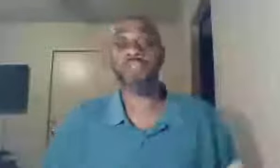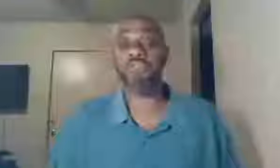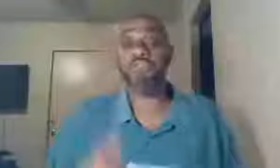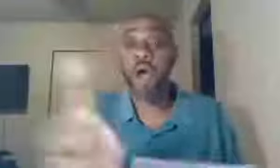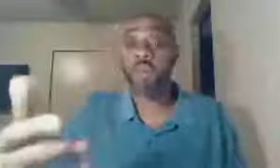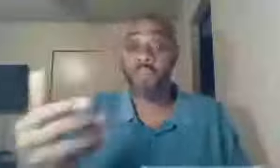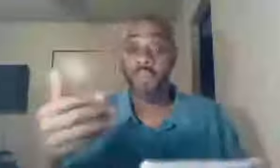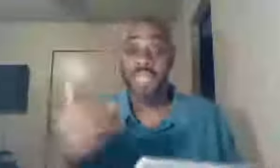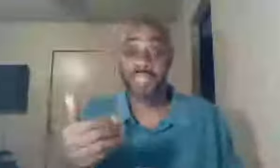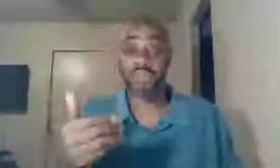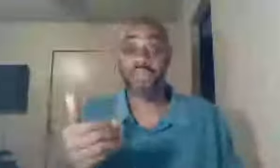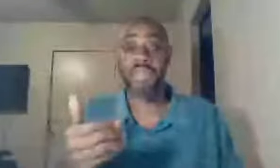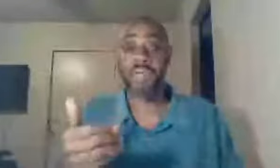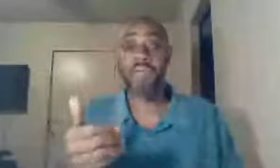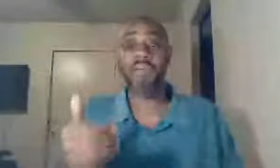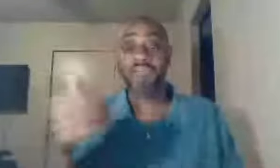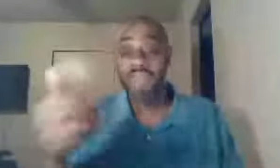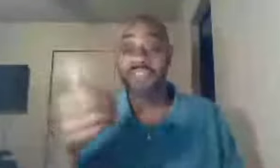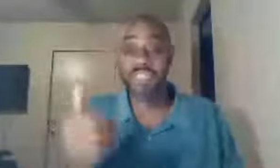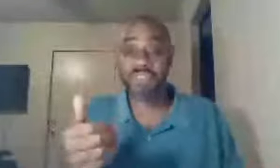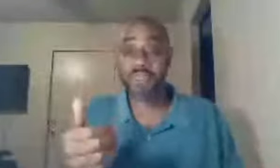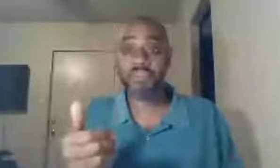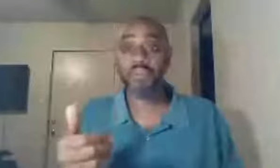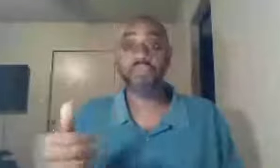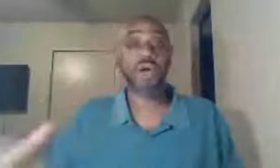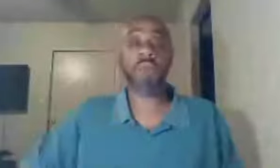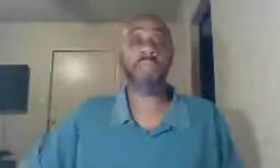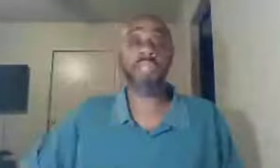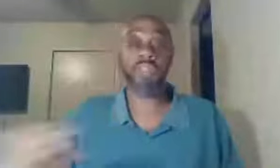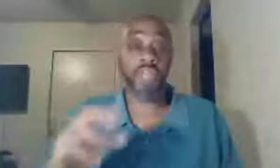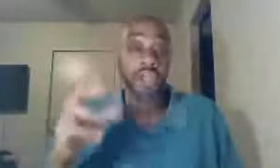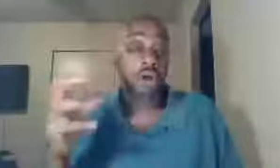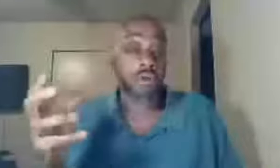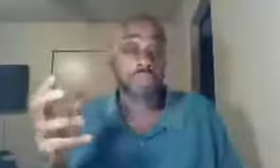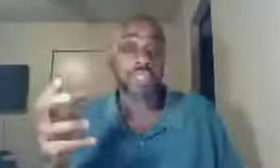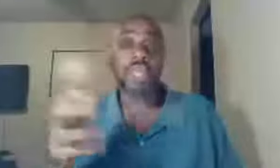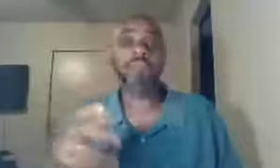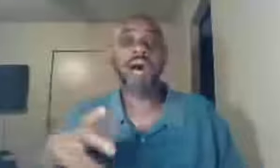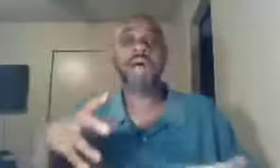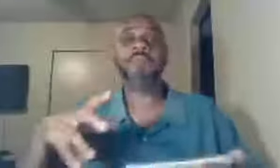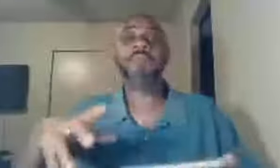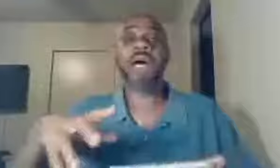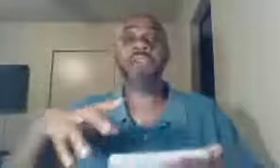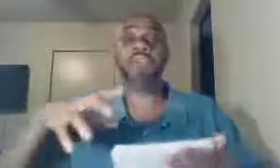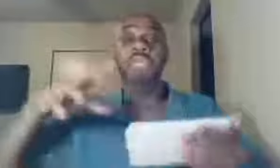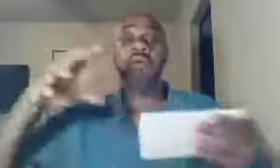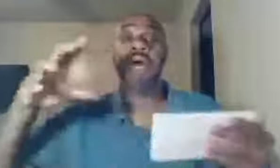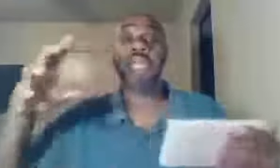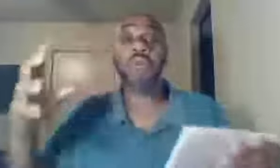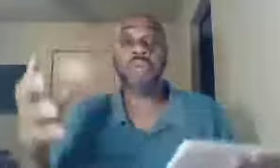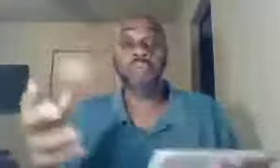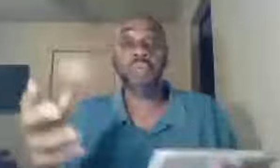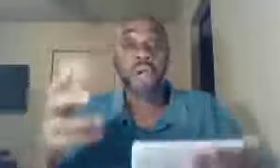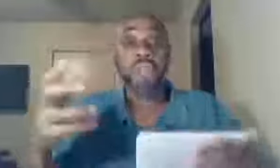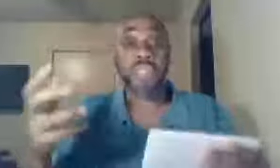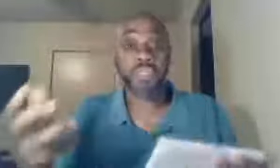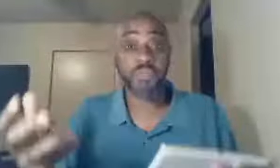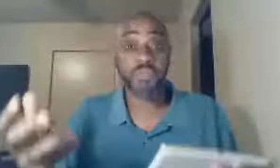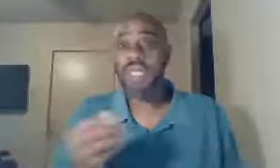to, draw people, into their, faith systems, who draw people, into their cults, by using eloquent words, and speeches,